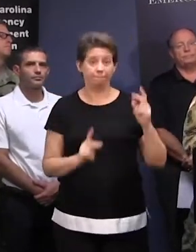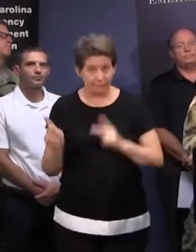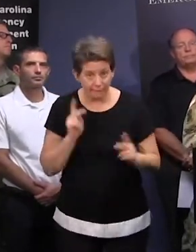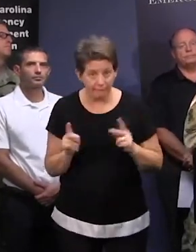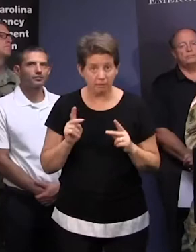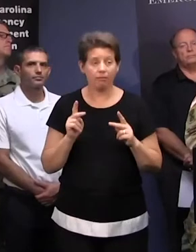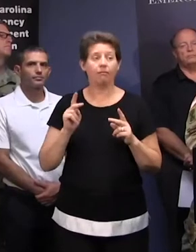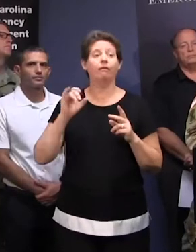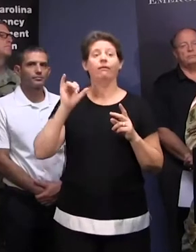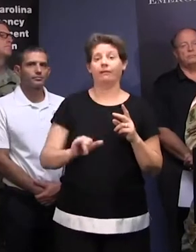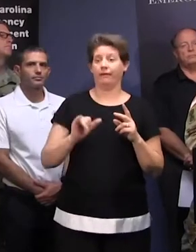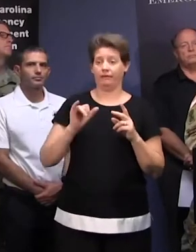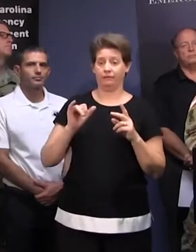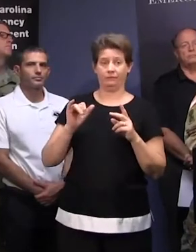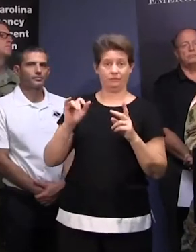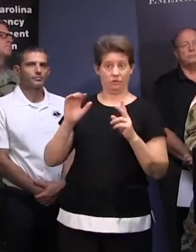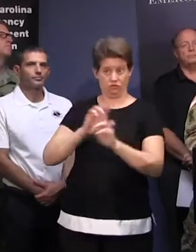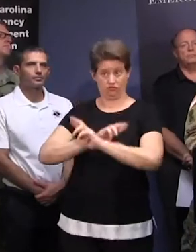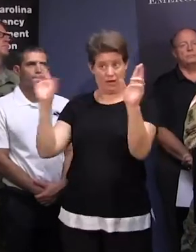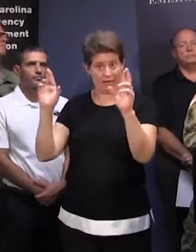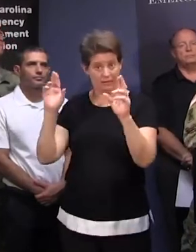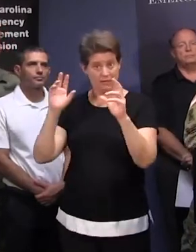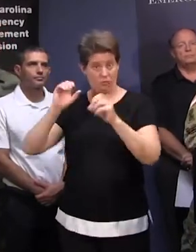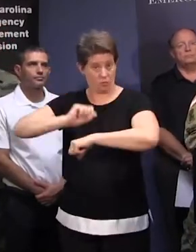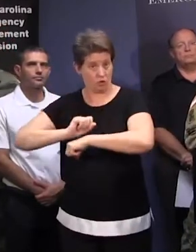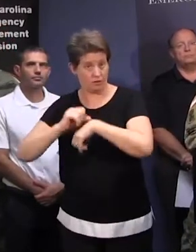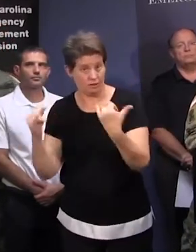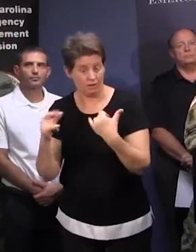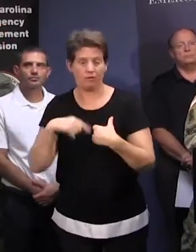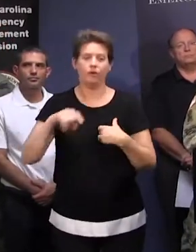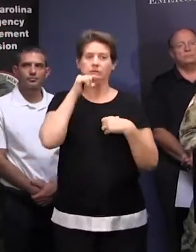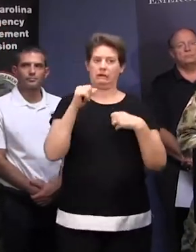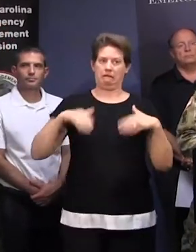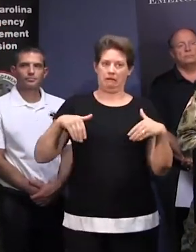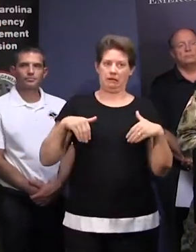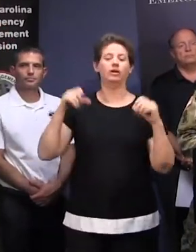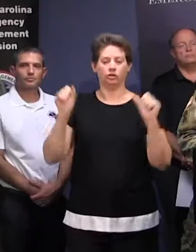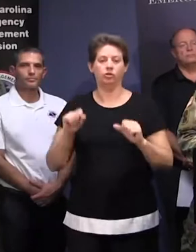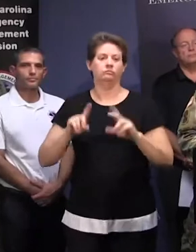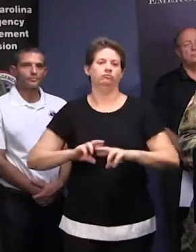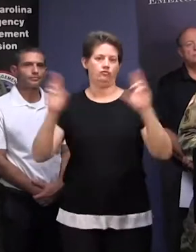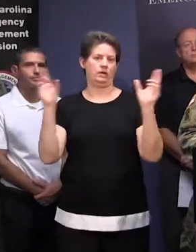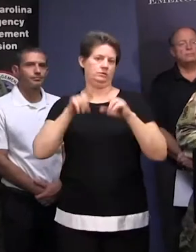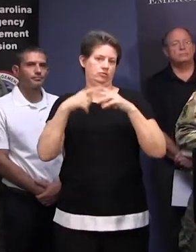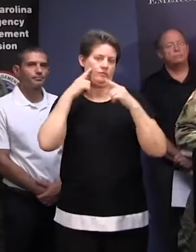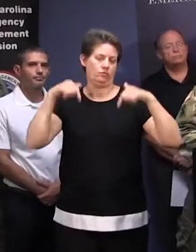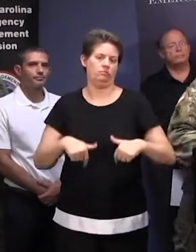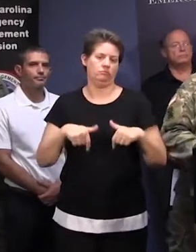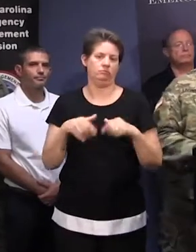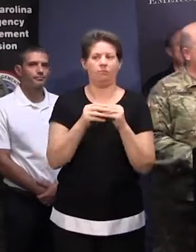activated, not activated, and reserved at this point. And those people could be activated for the Midlands if necessary, too.